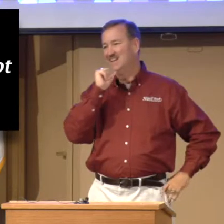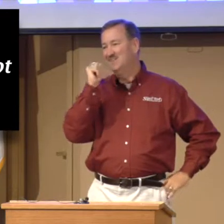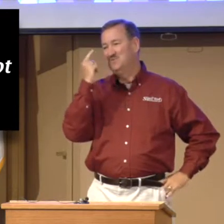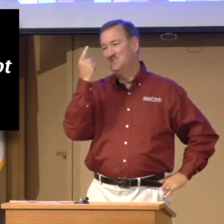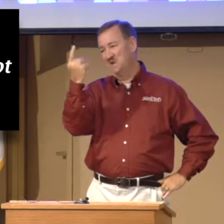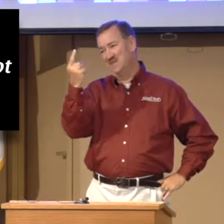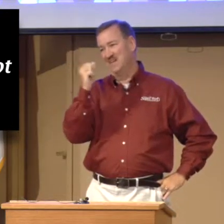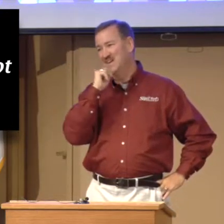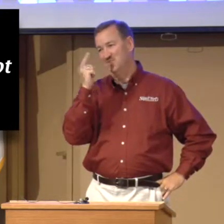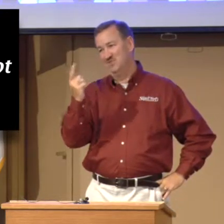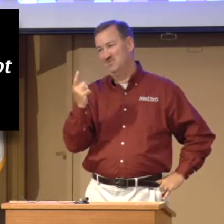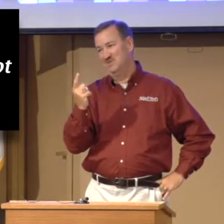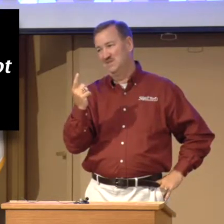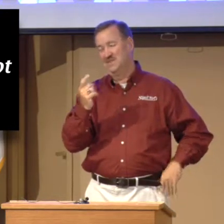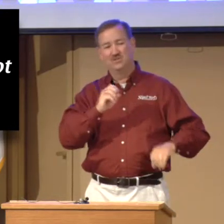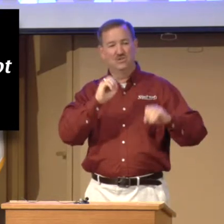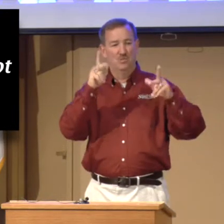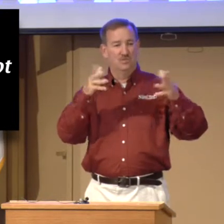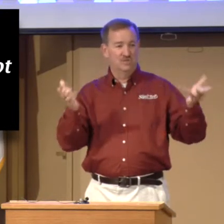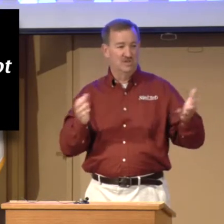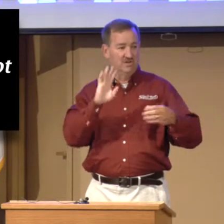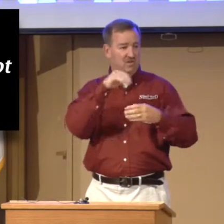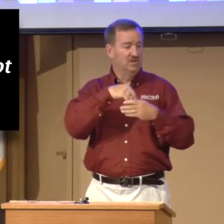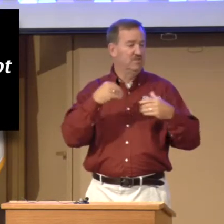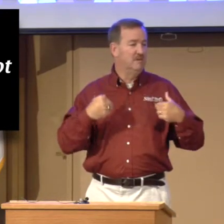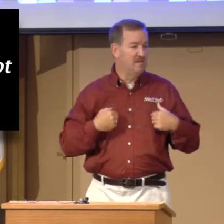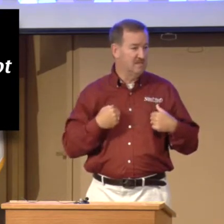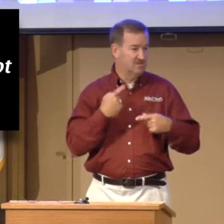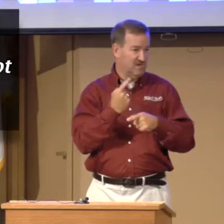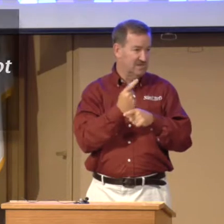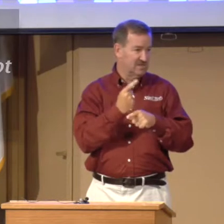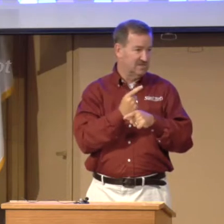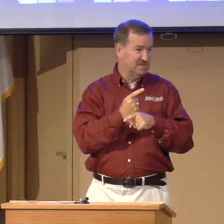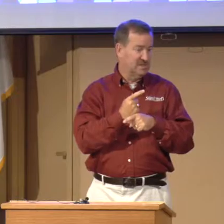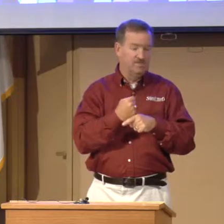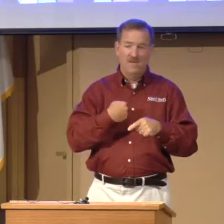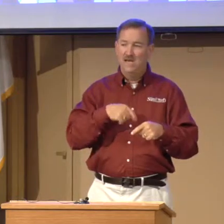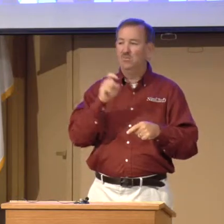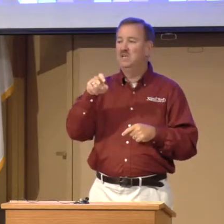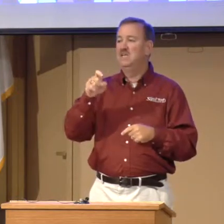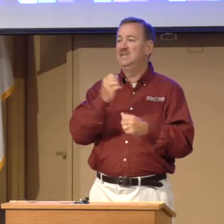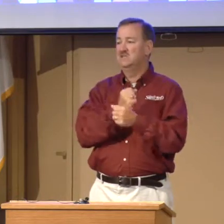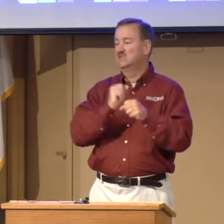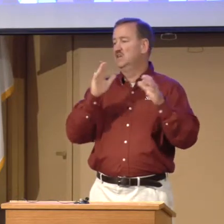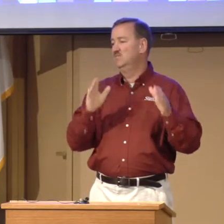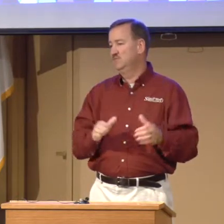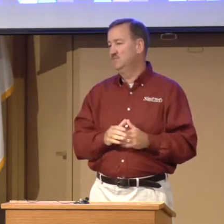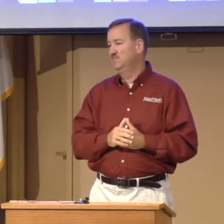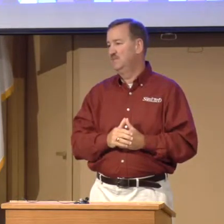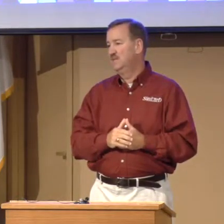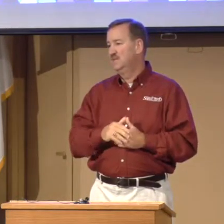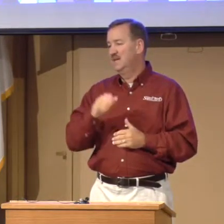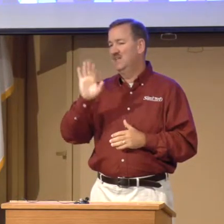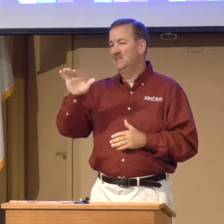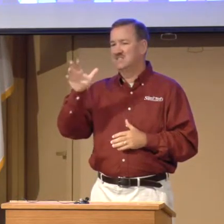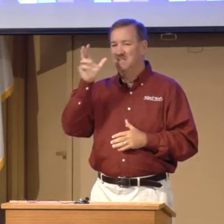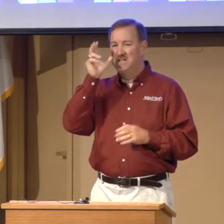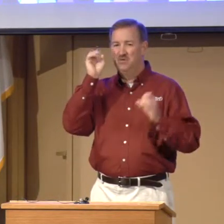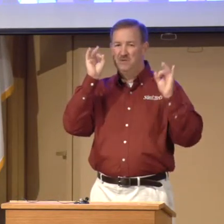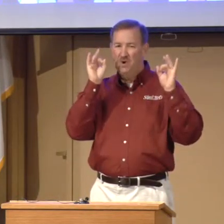one, not you. There's no person here, including me, that's righteous. And we need a Savior. Now, listen, it would be